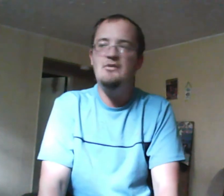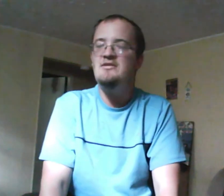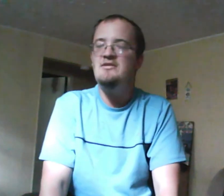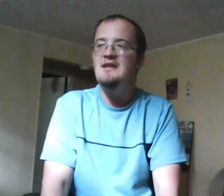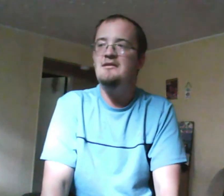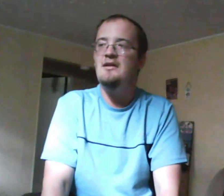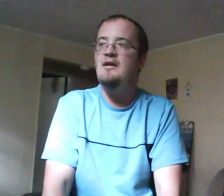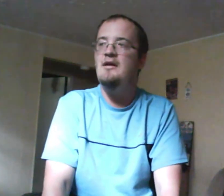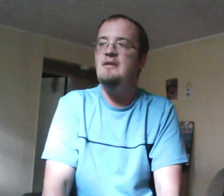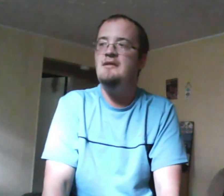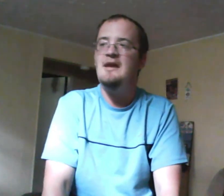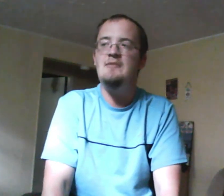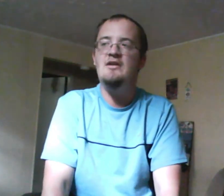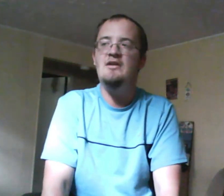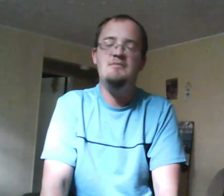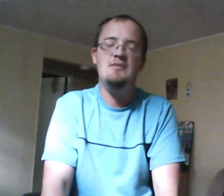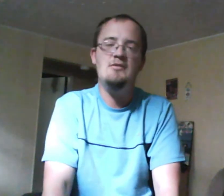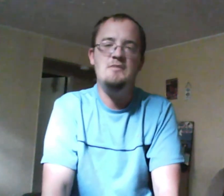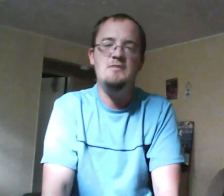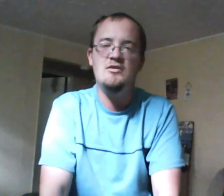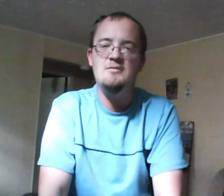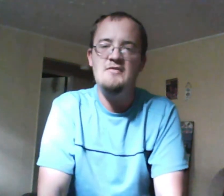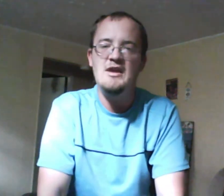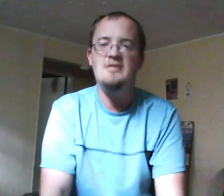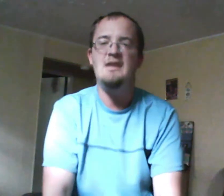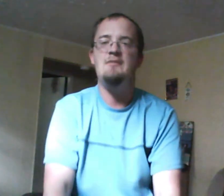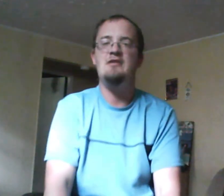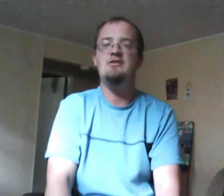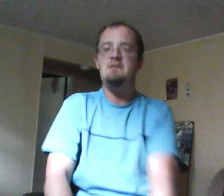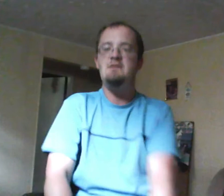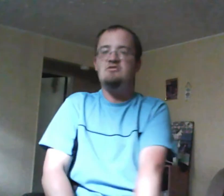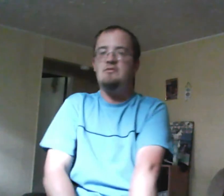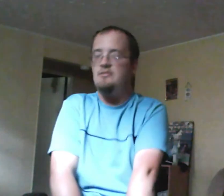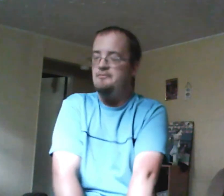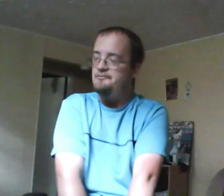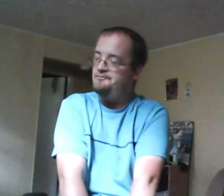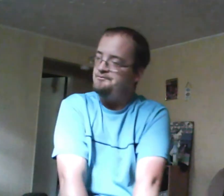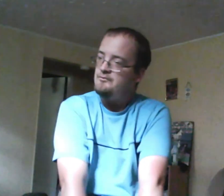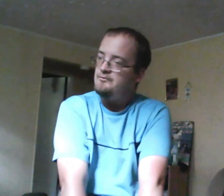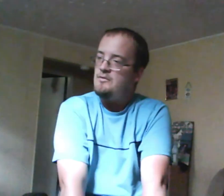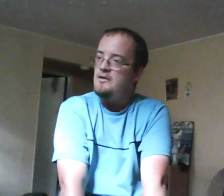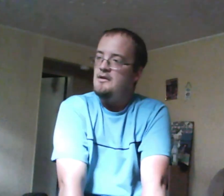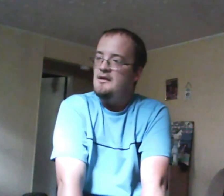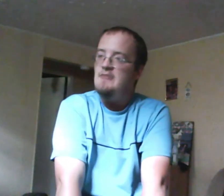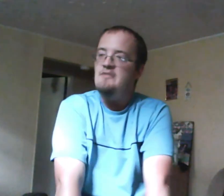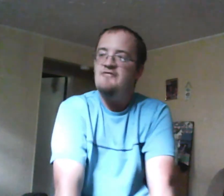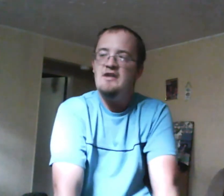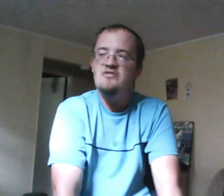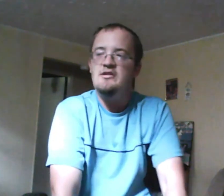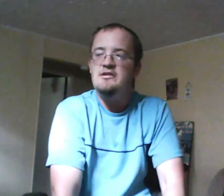about Cam and all that and people would have been more sympathetic but they basically were bitches towards her however in Firestarter you know